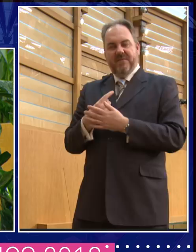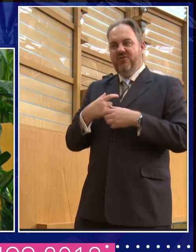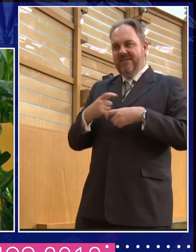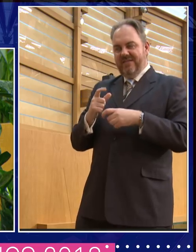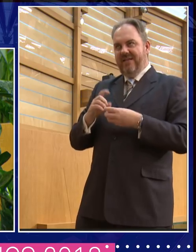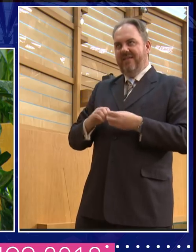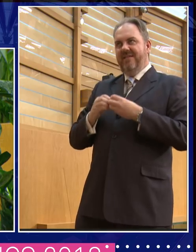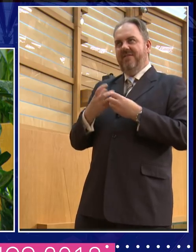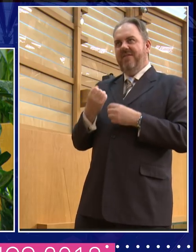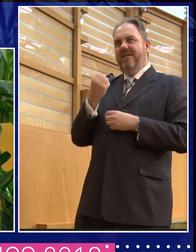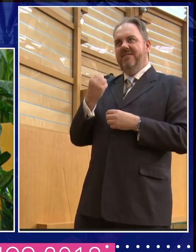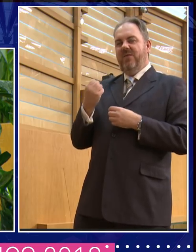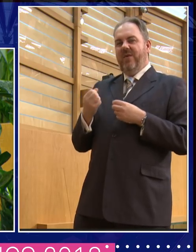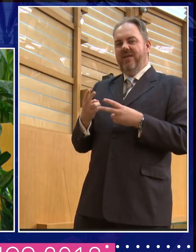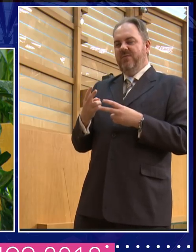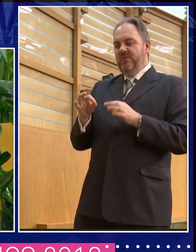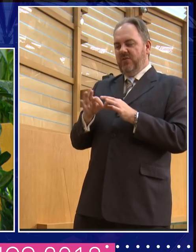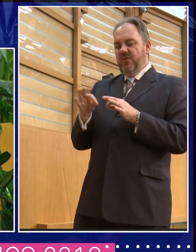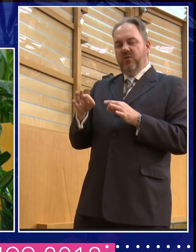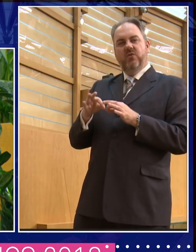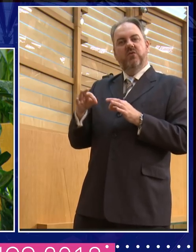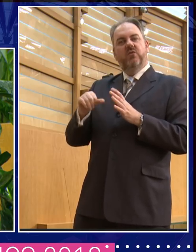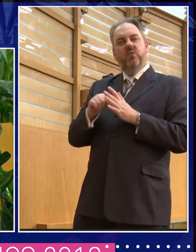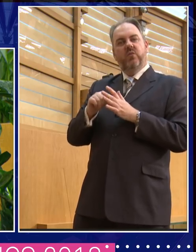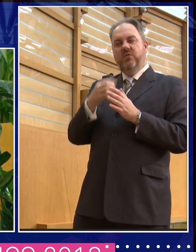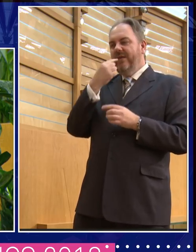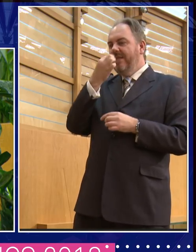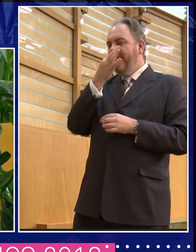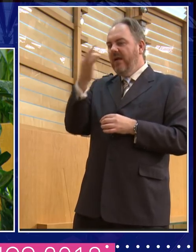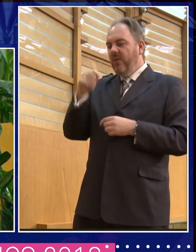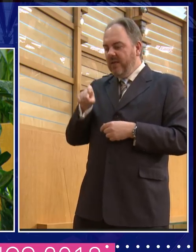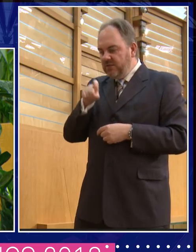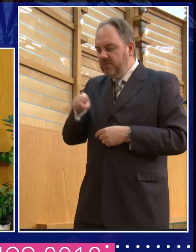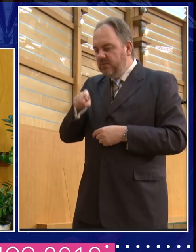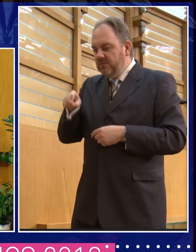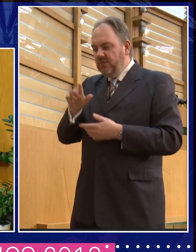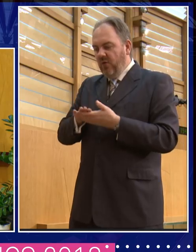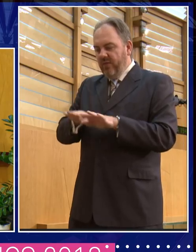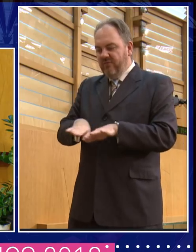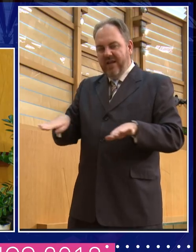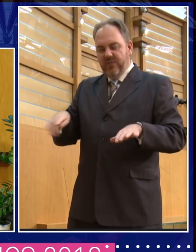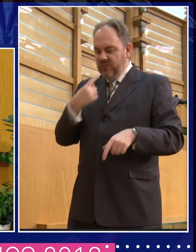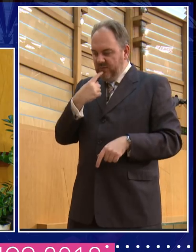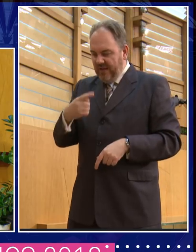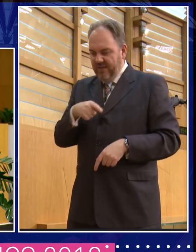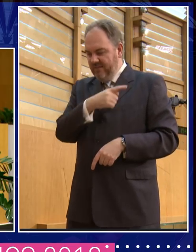a twig in her mouth and she writes the story in the ground, in the dust. But it's always about